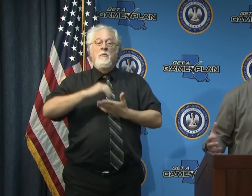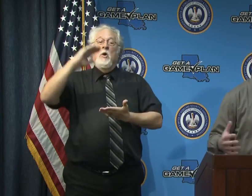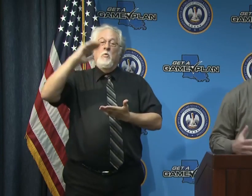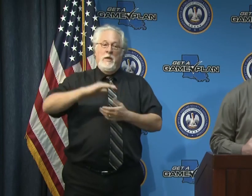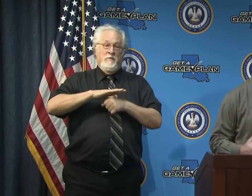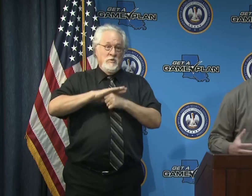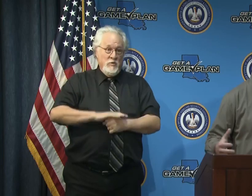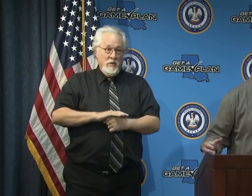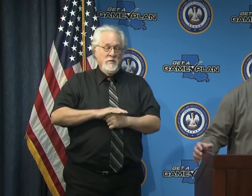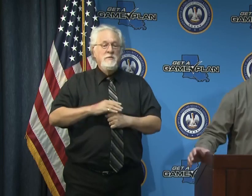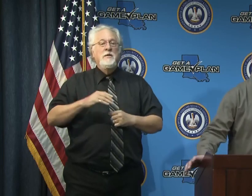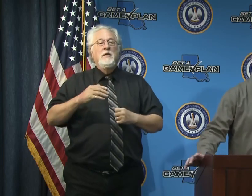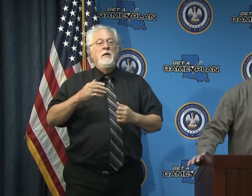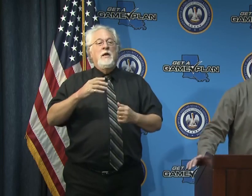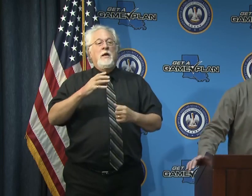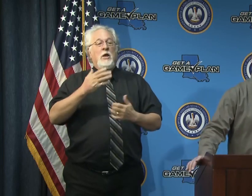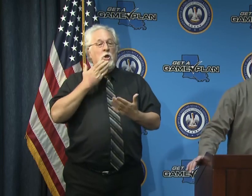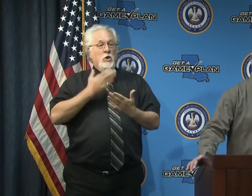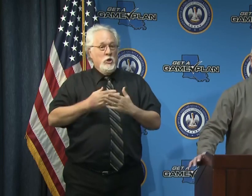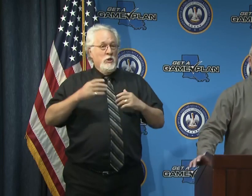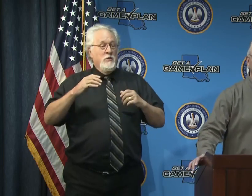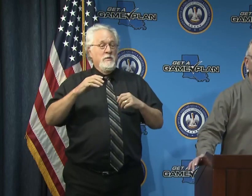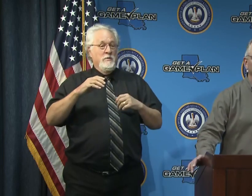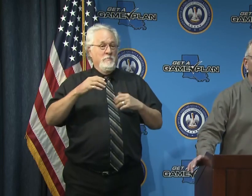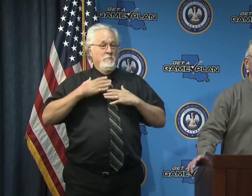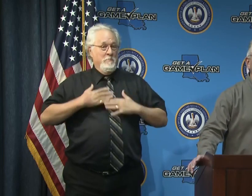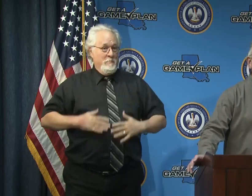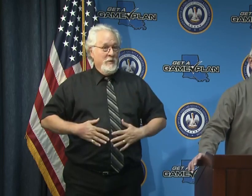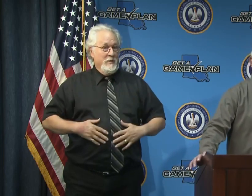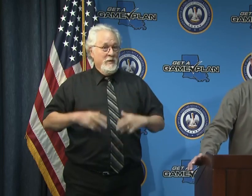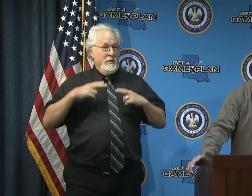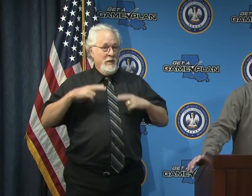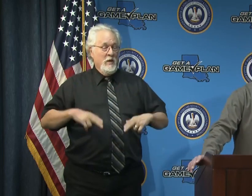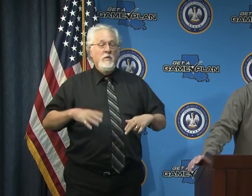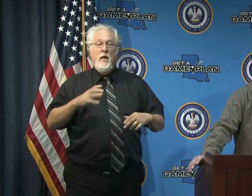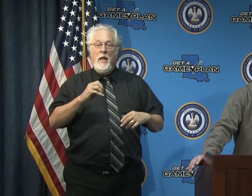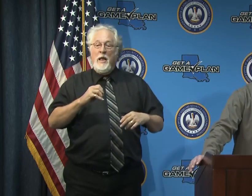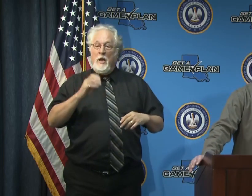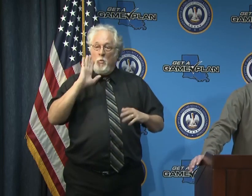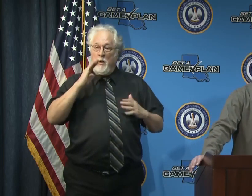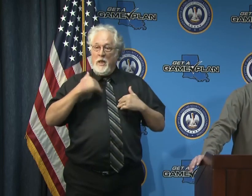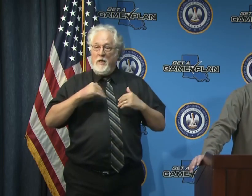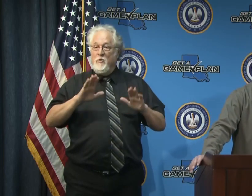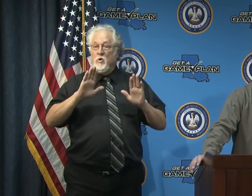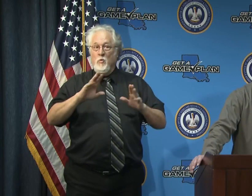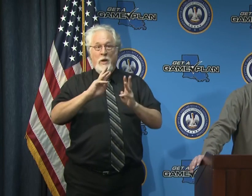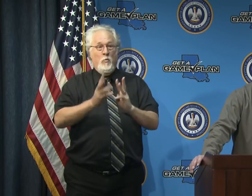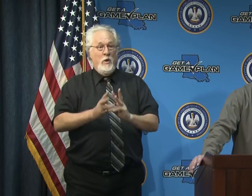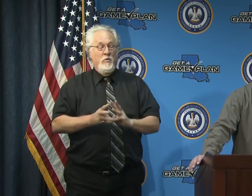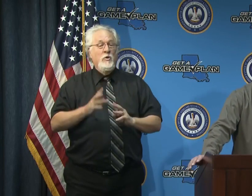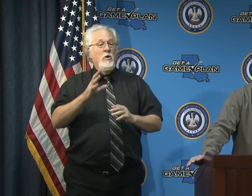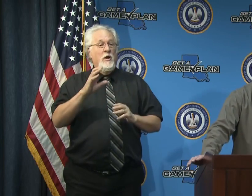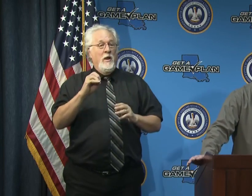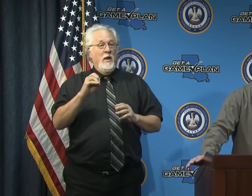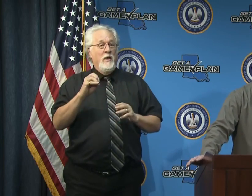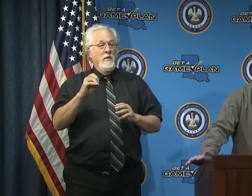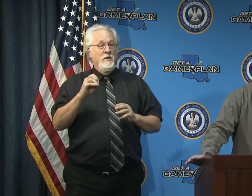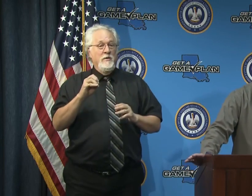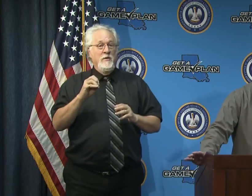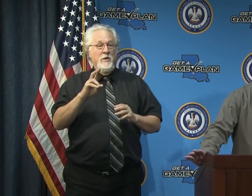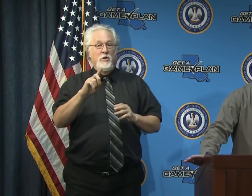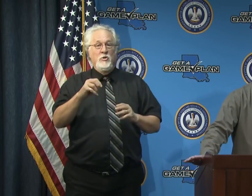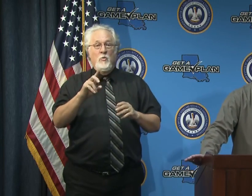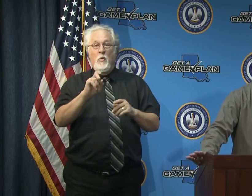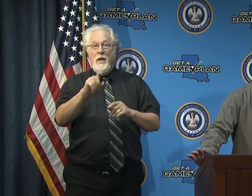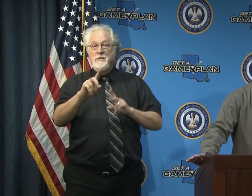stress it helps you to stay in good uh condition and and so forth and i think we're going to have some great weather um and and we do